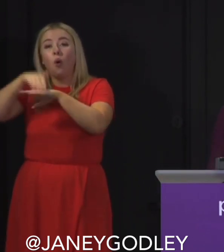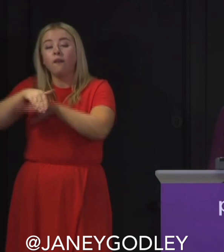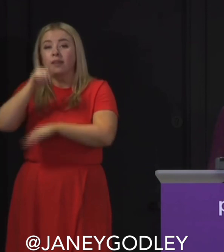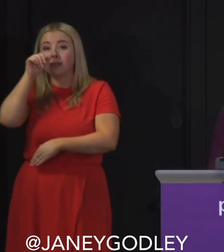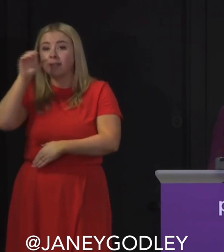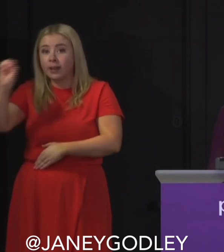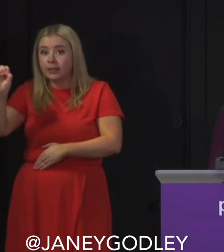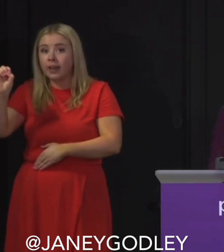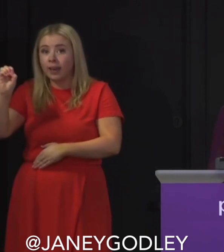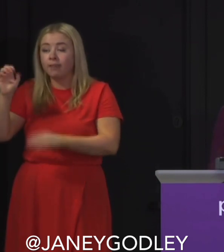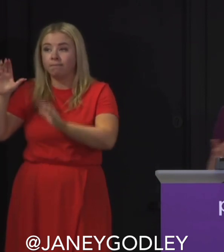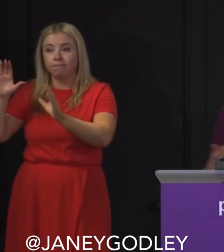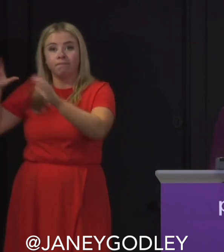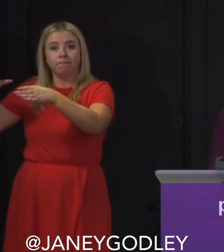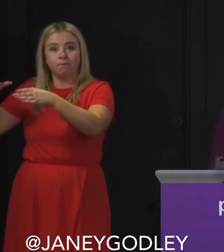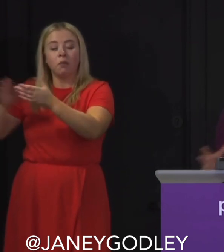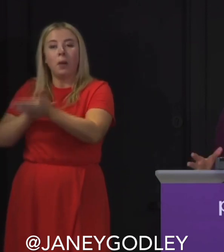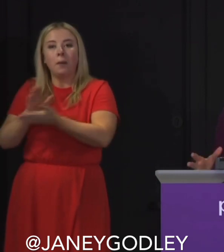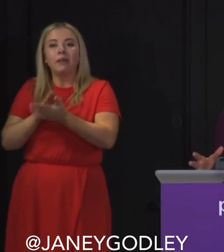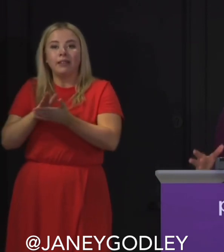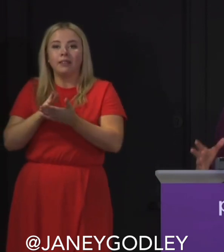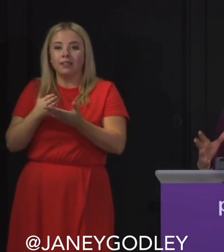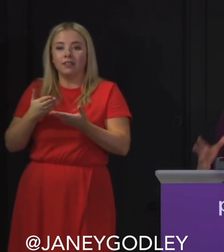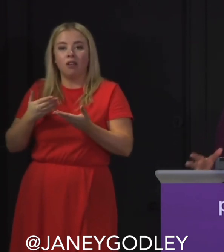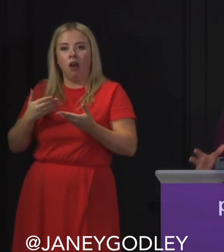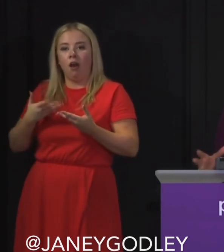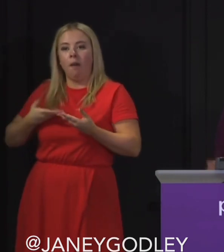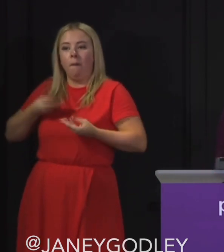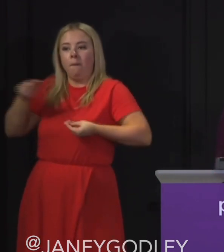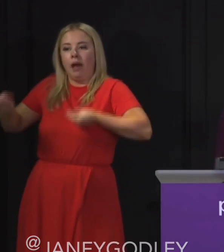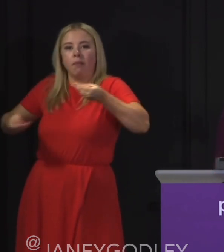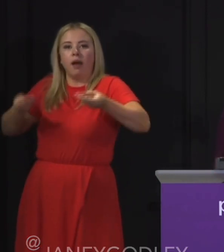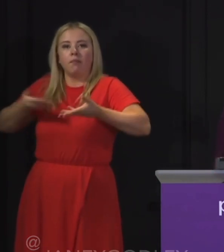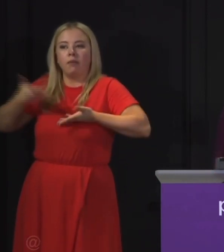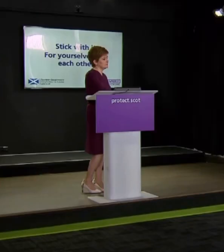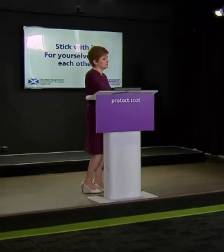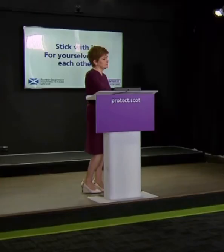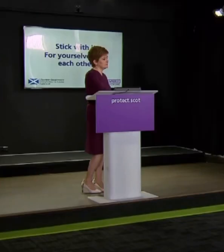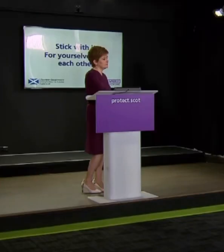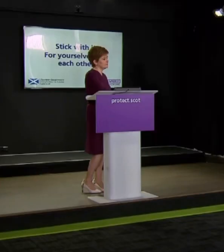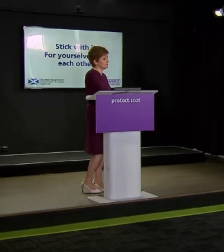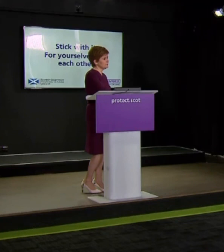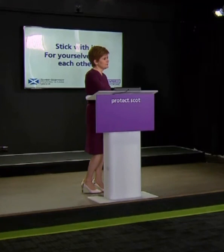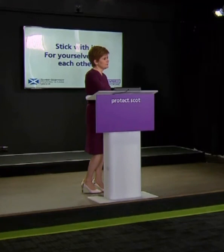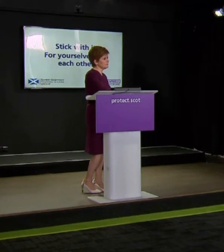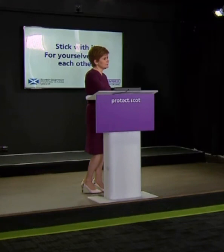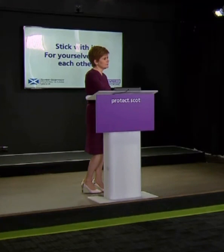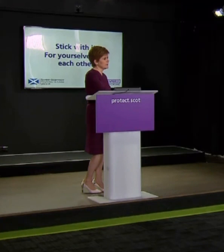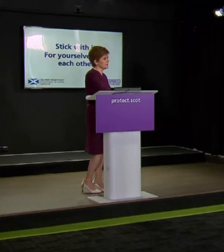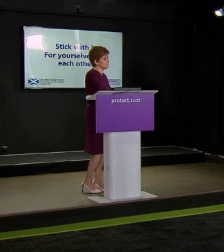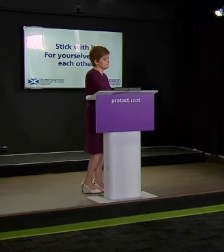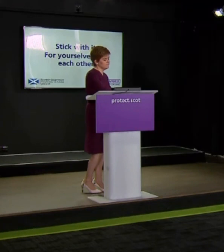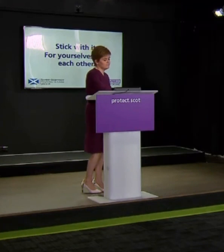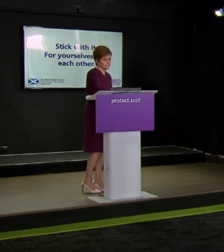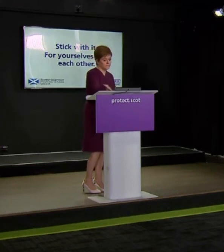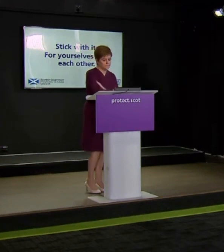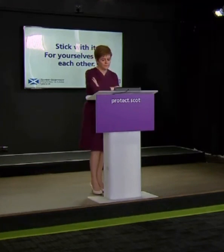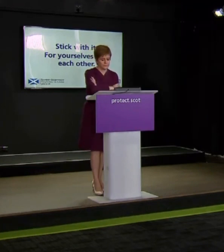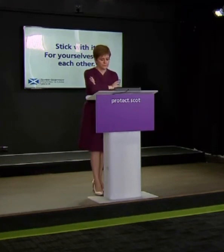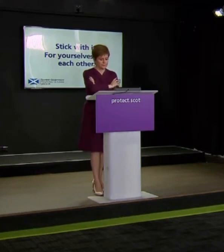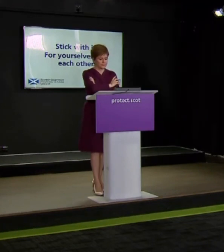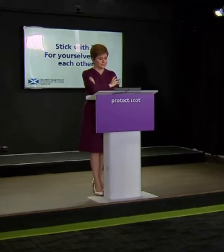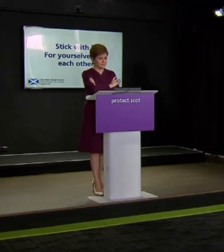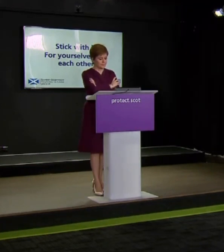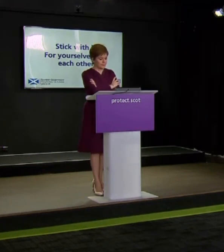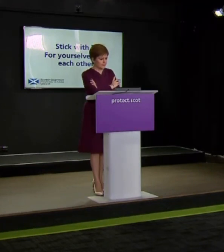also got the responsibility to look after them. Right, we're going to go to a journalist for a question. Are universities doing enough to look after the